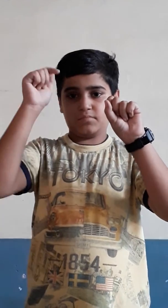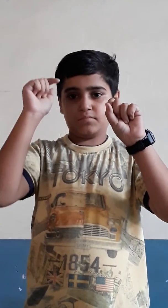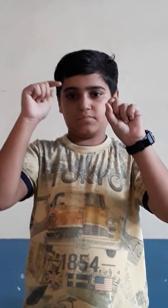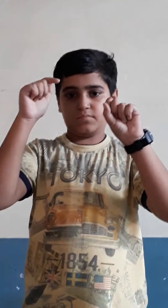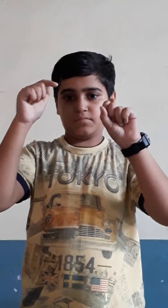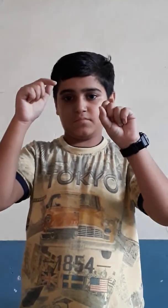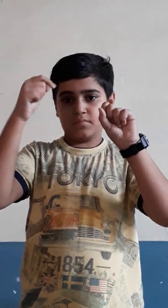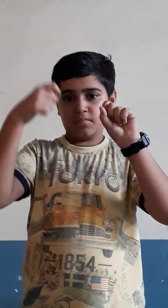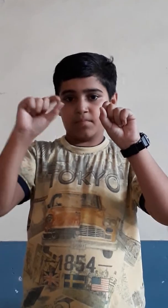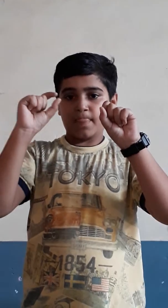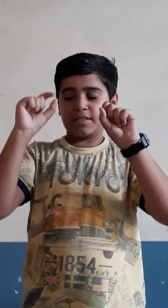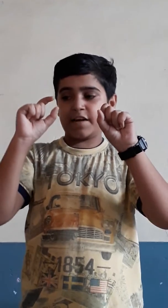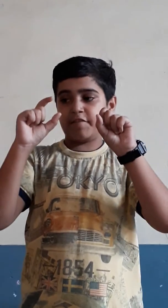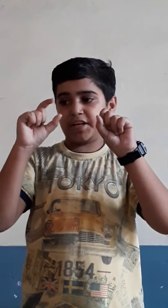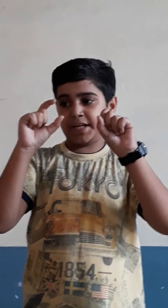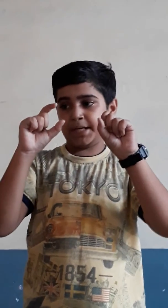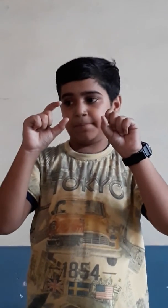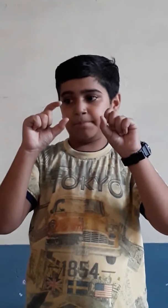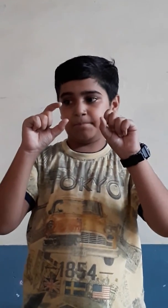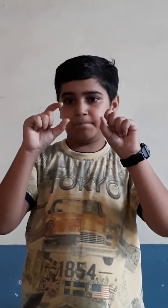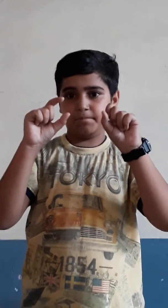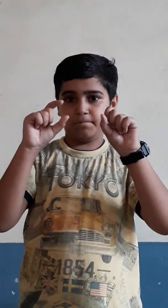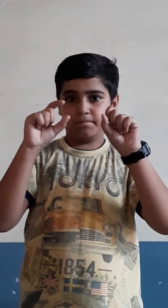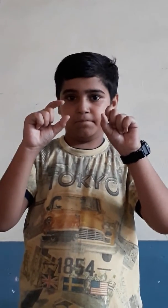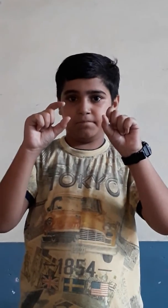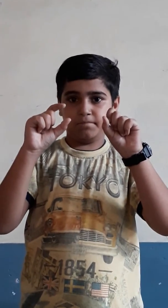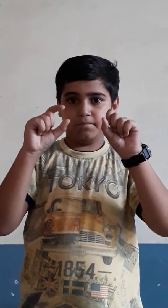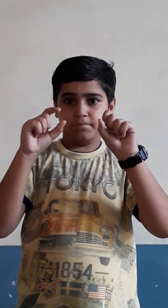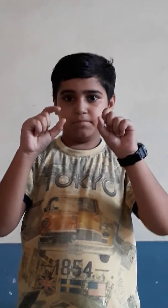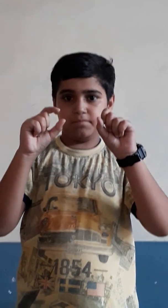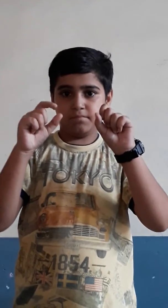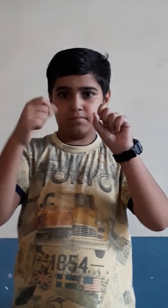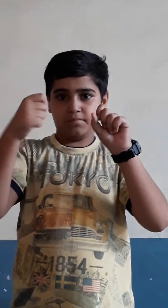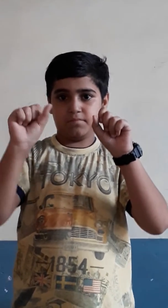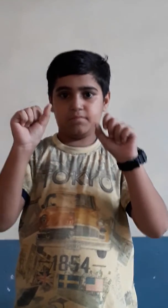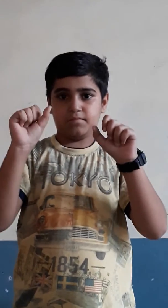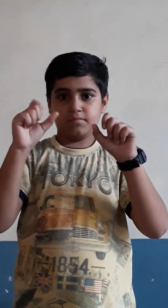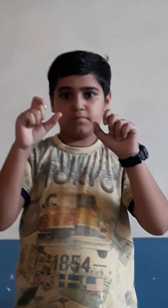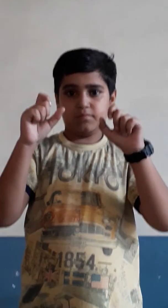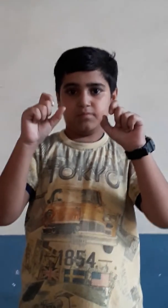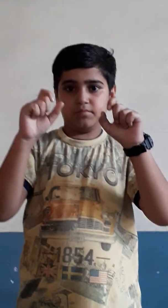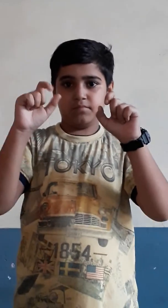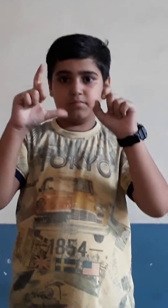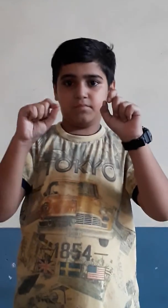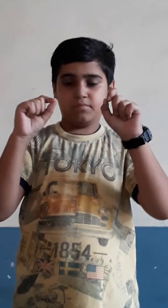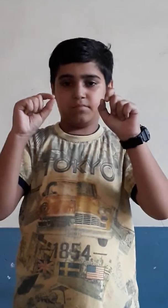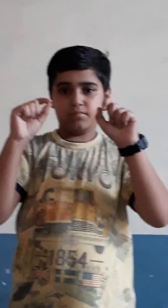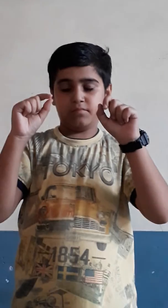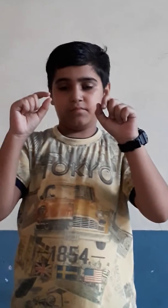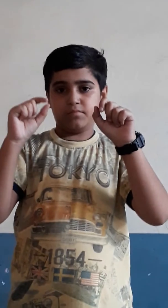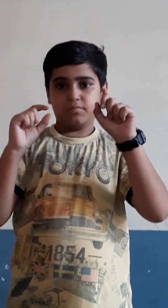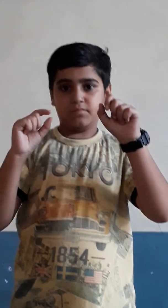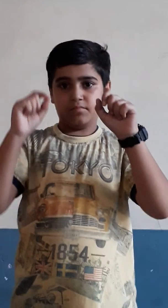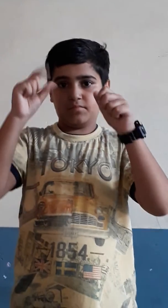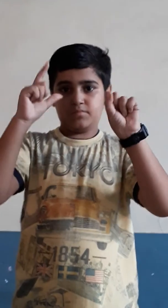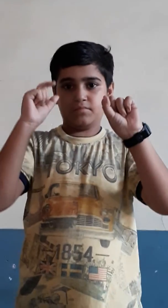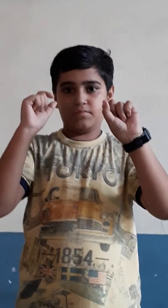2. Answer? 17. Very good. Plus 1, plus 7, plus 2, plus